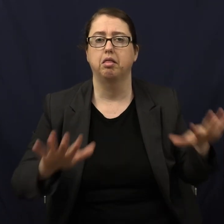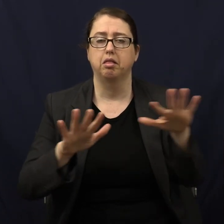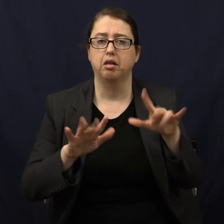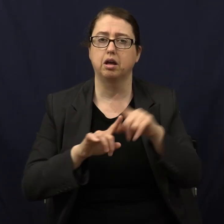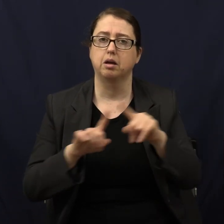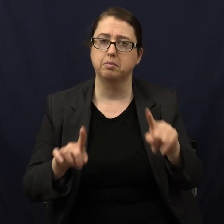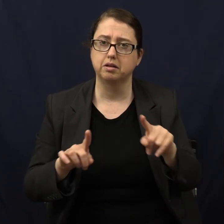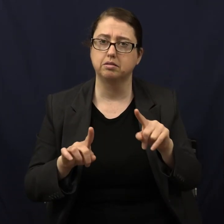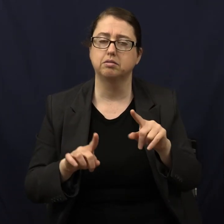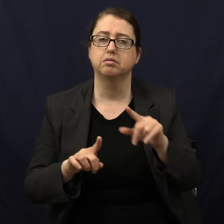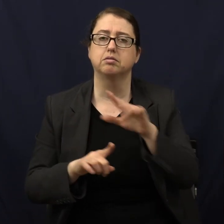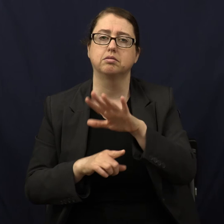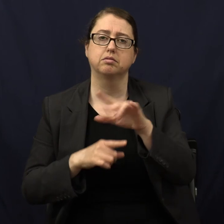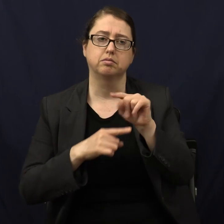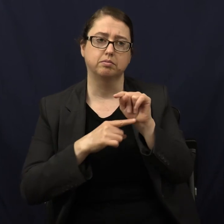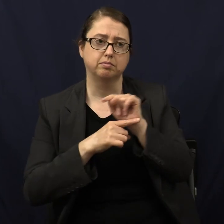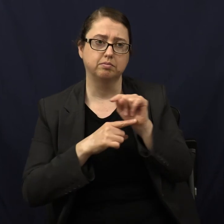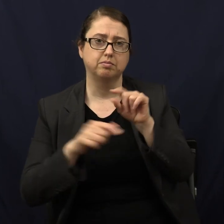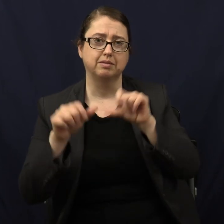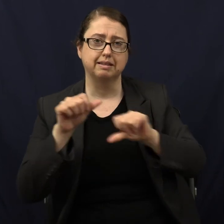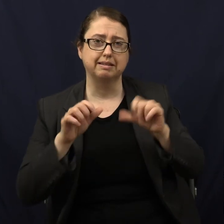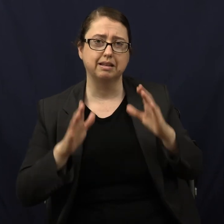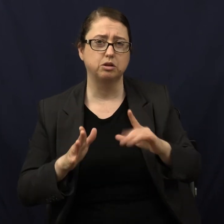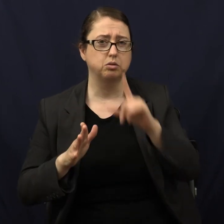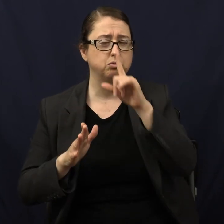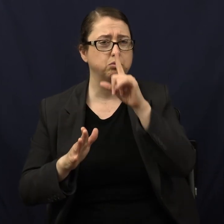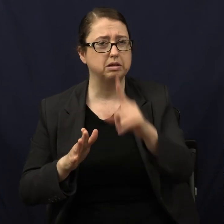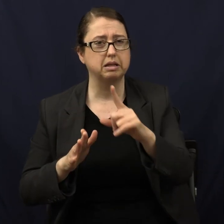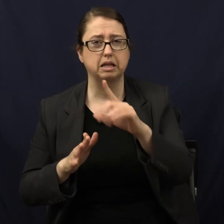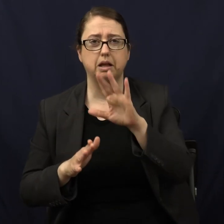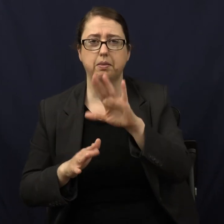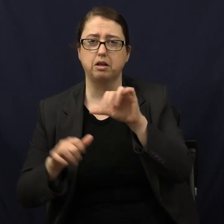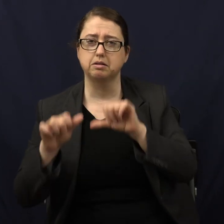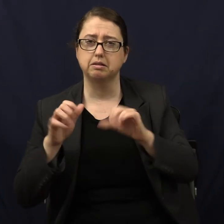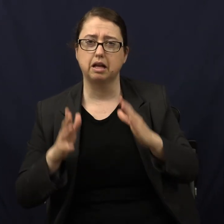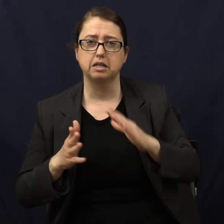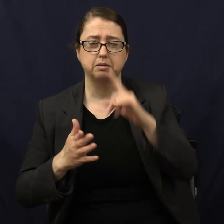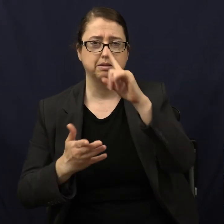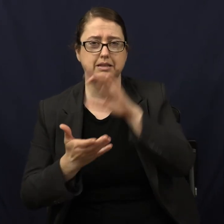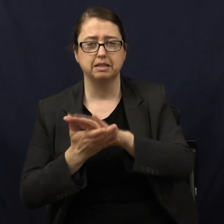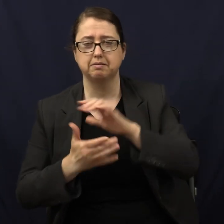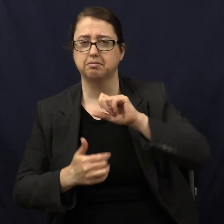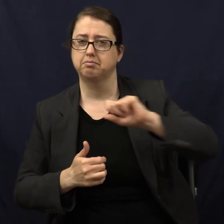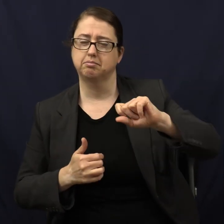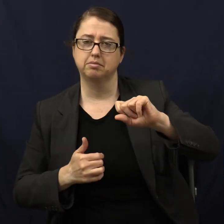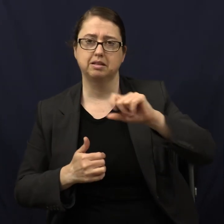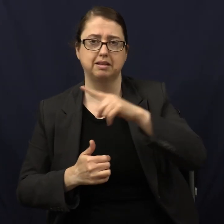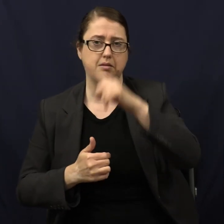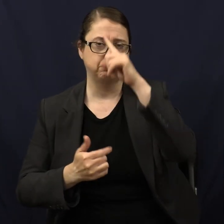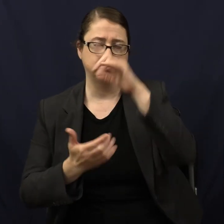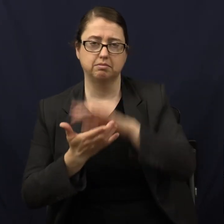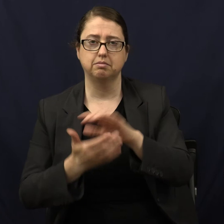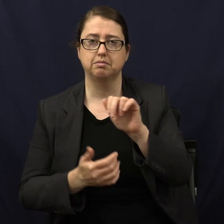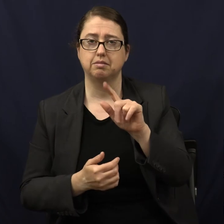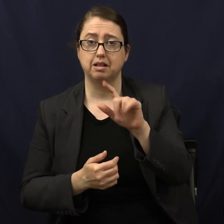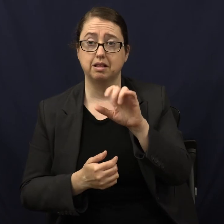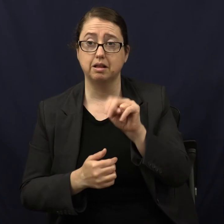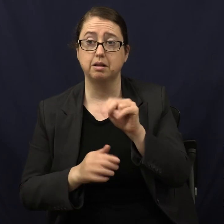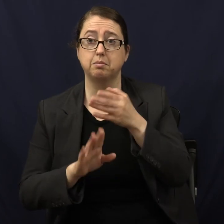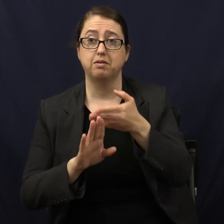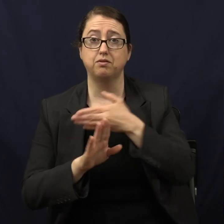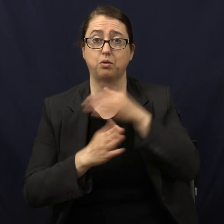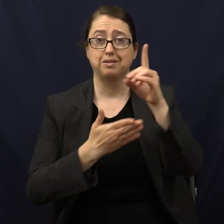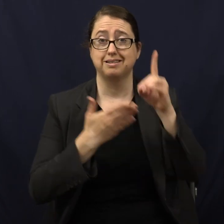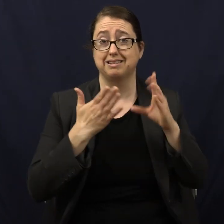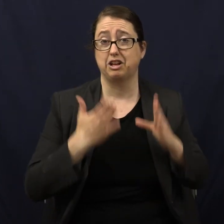But their training as scientists had jaded them so far against Jehovah that they would believe in aliens before